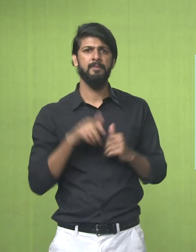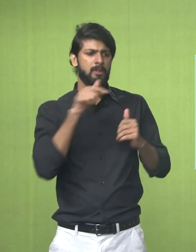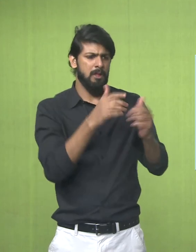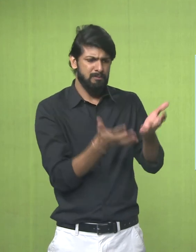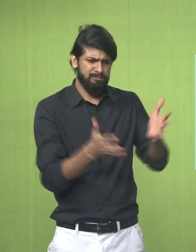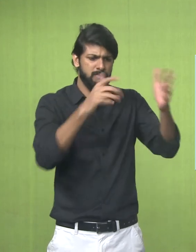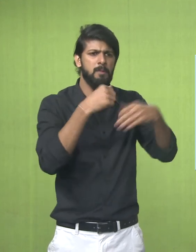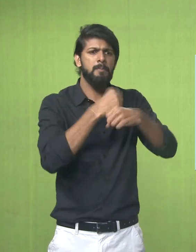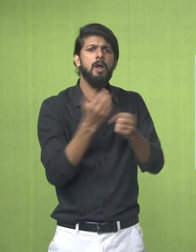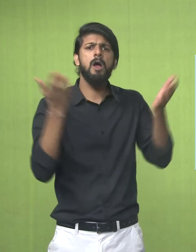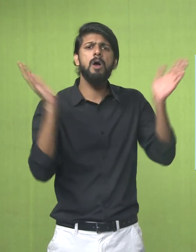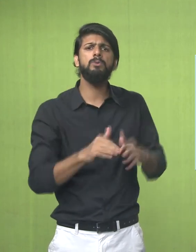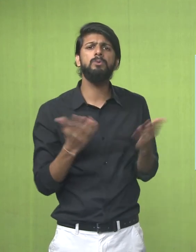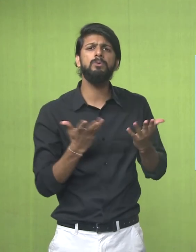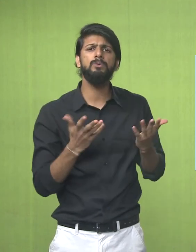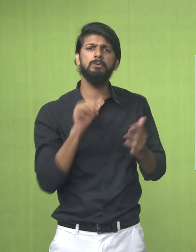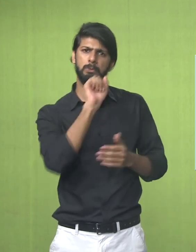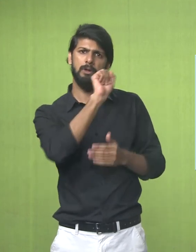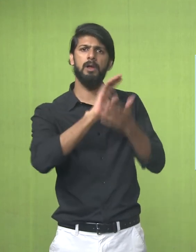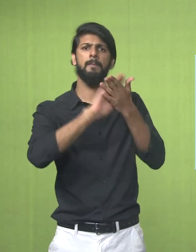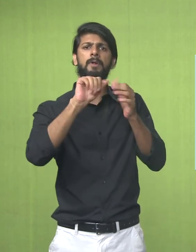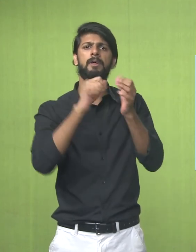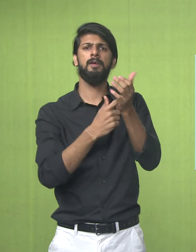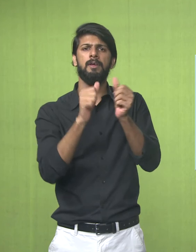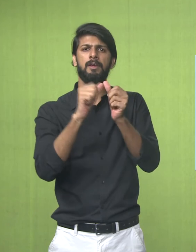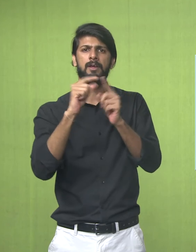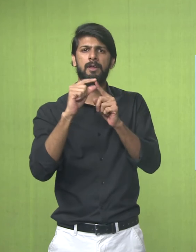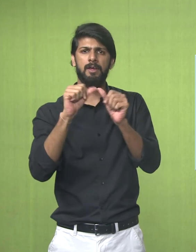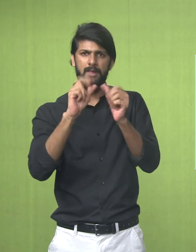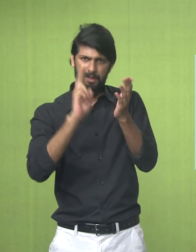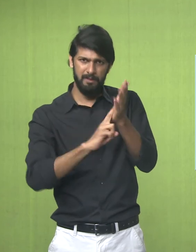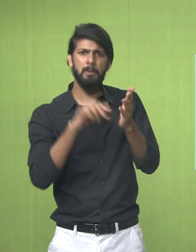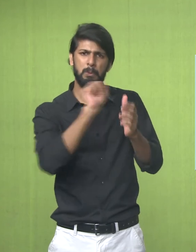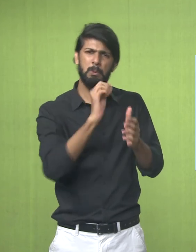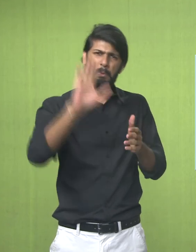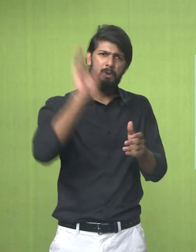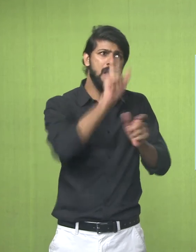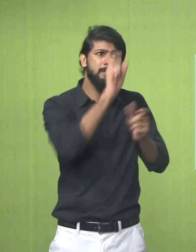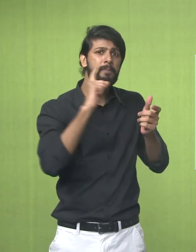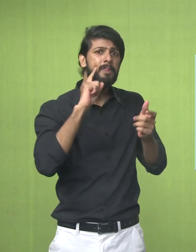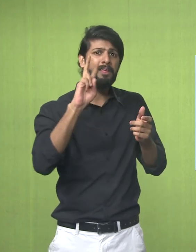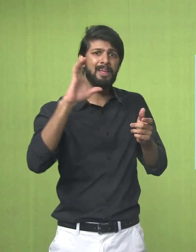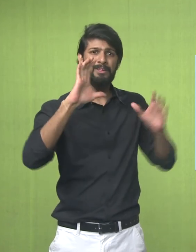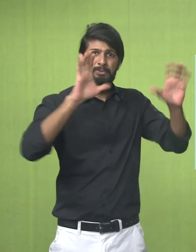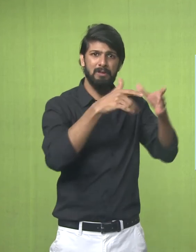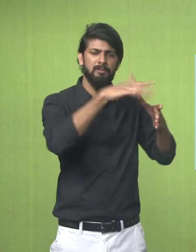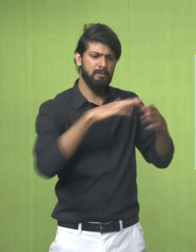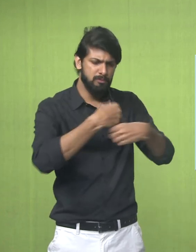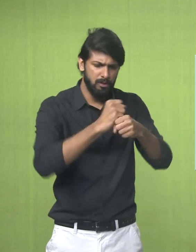BC Period The style Is Harappan People of the